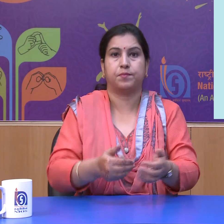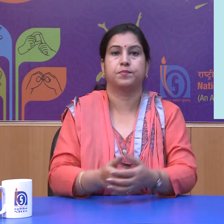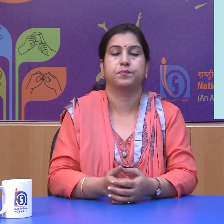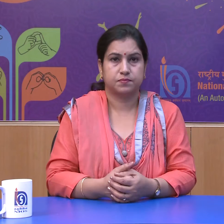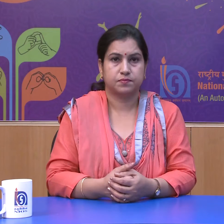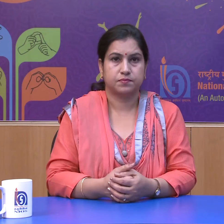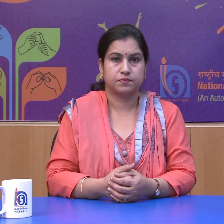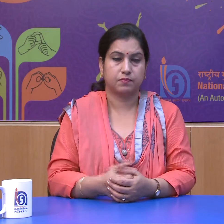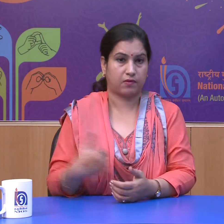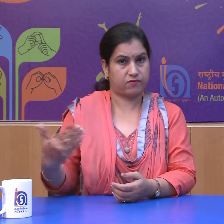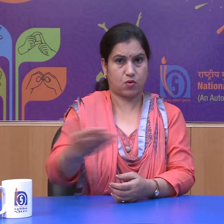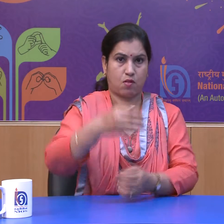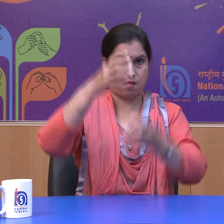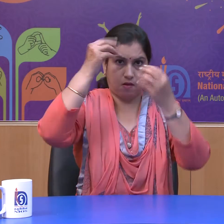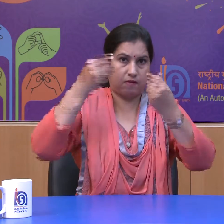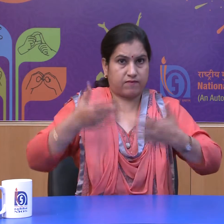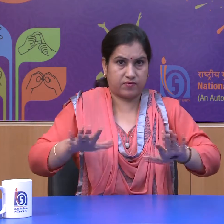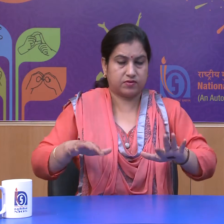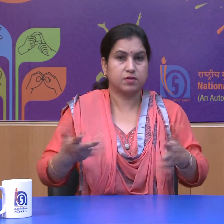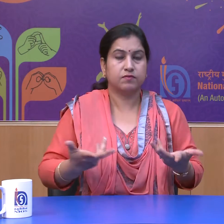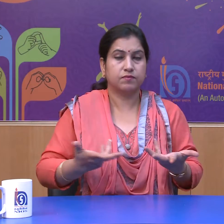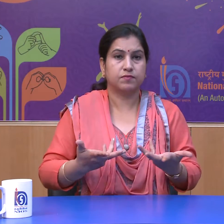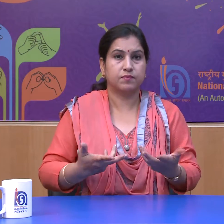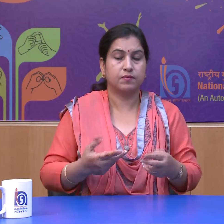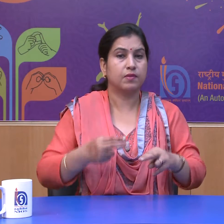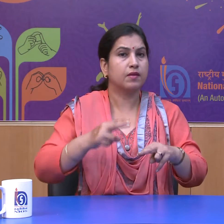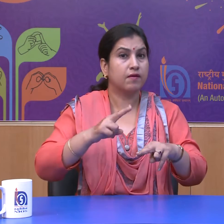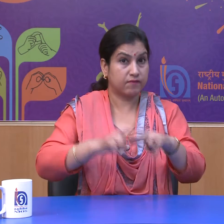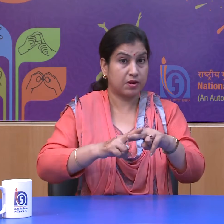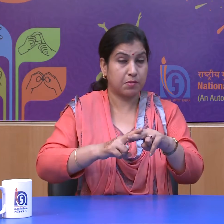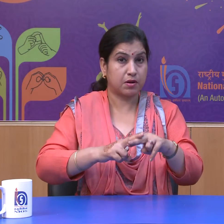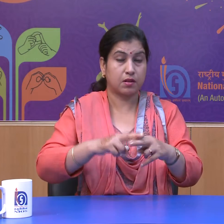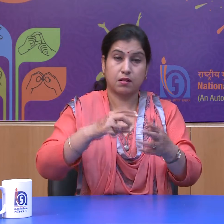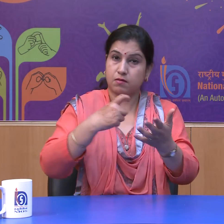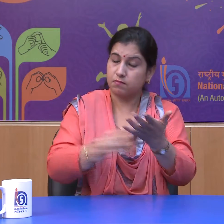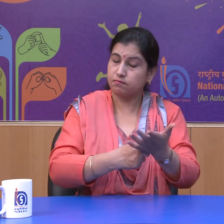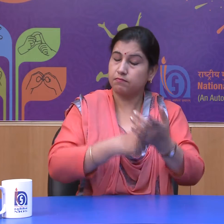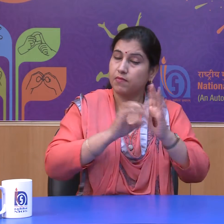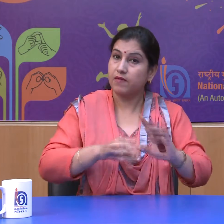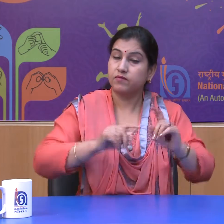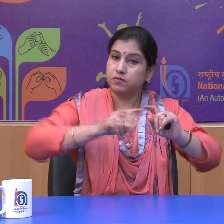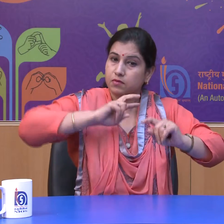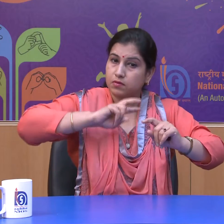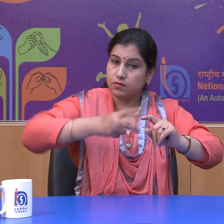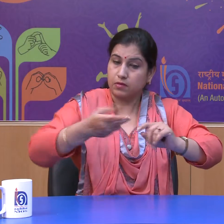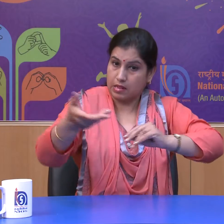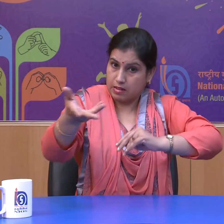We have already learnt that in return for every right, the